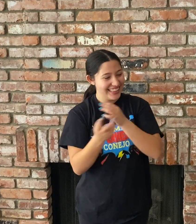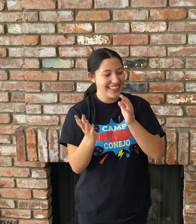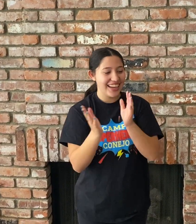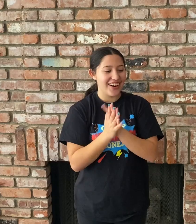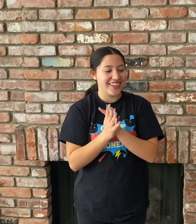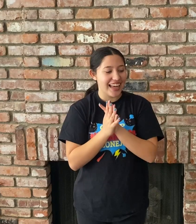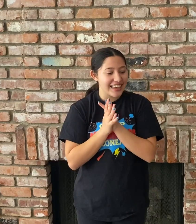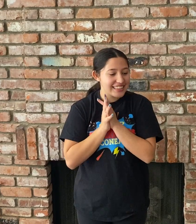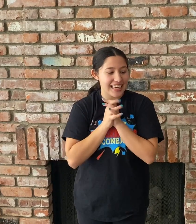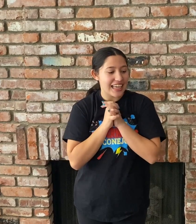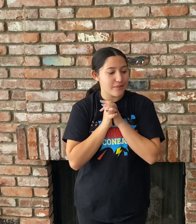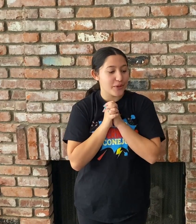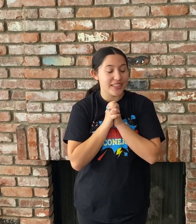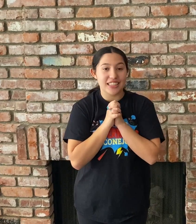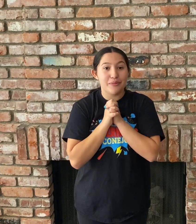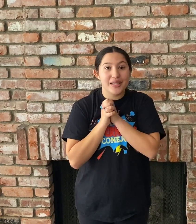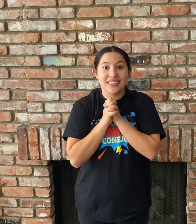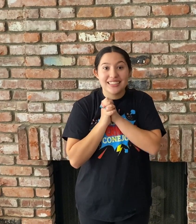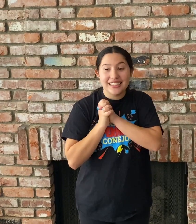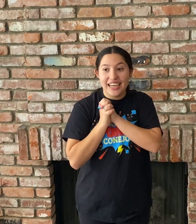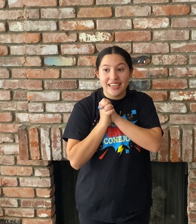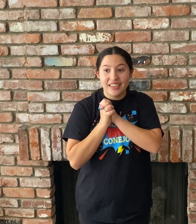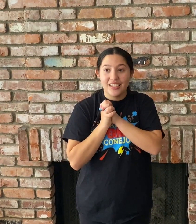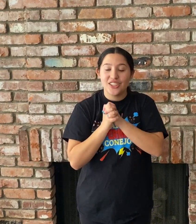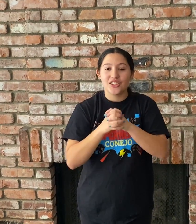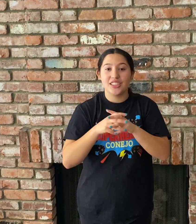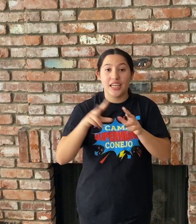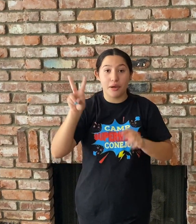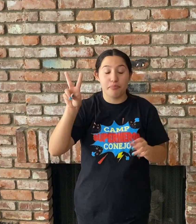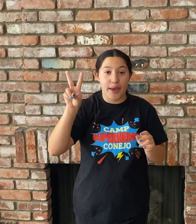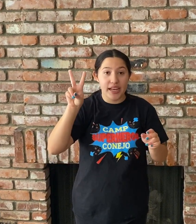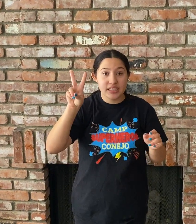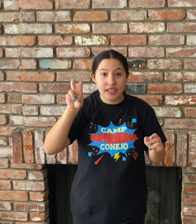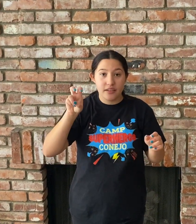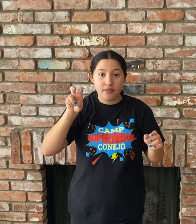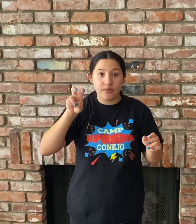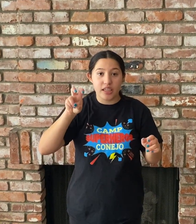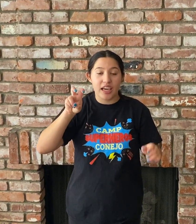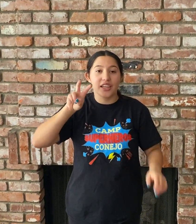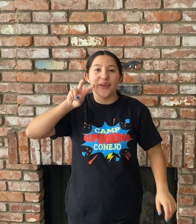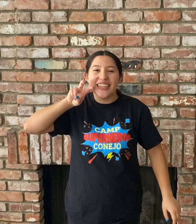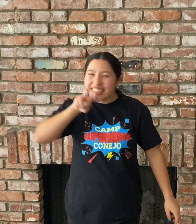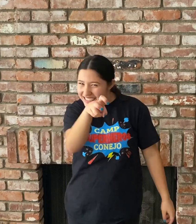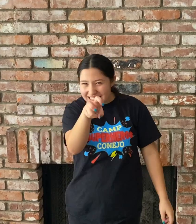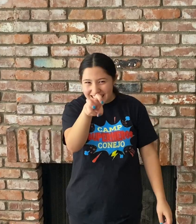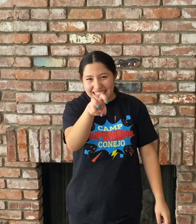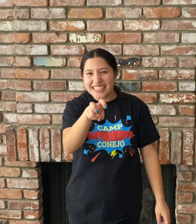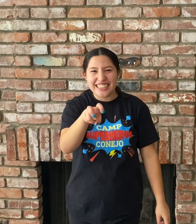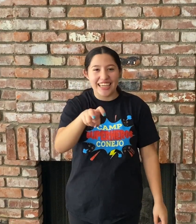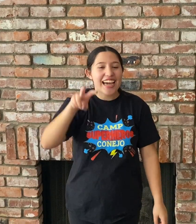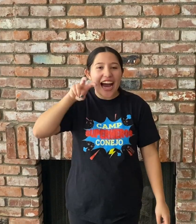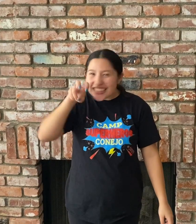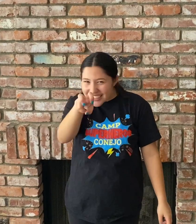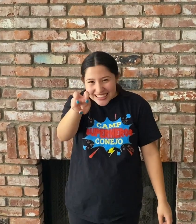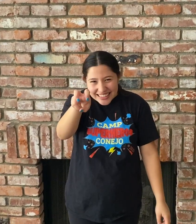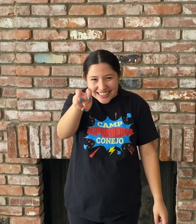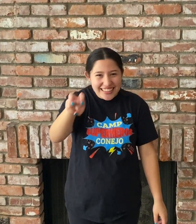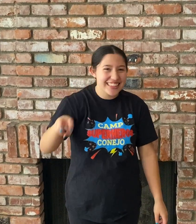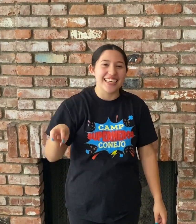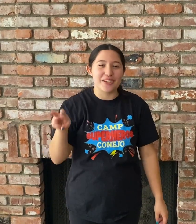The next animal is going to be a snake. So you're going to take a bent V and go snake. Like